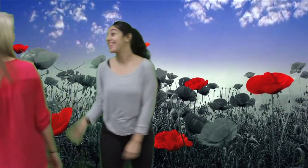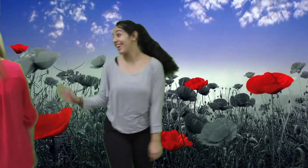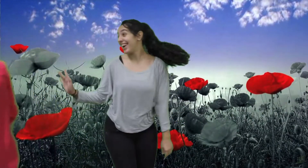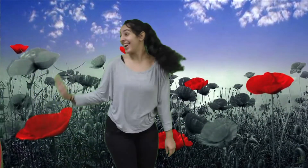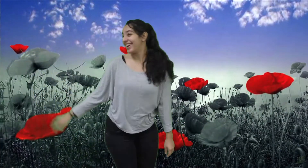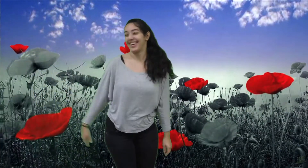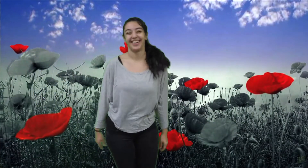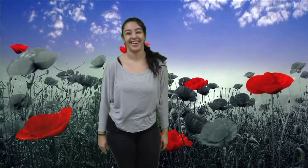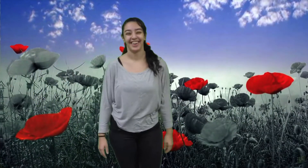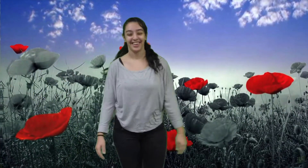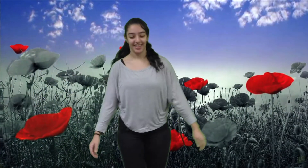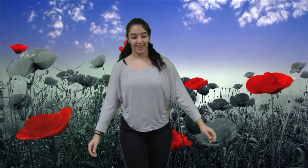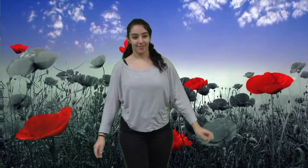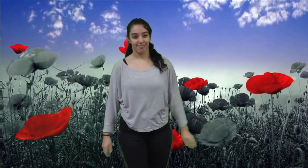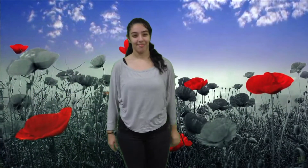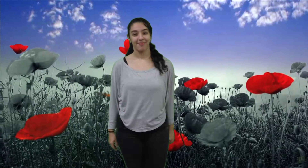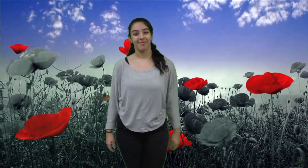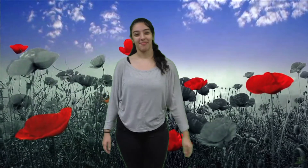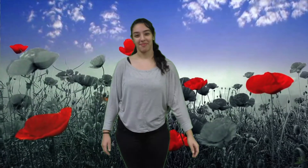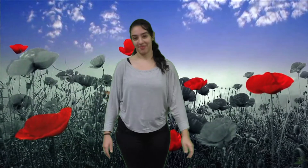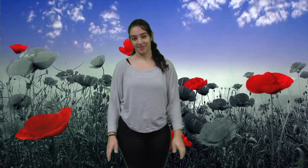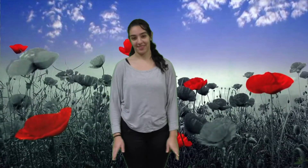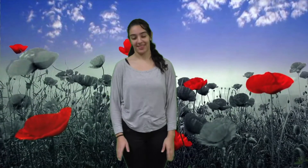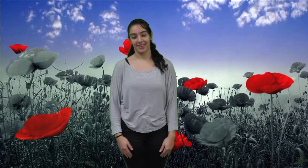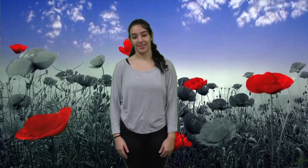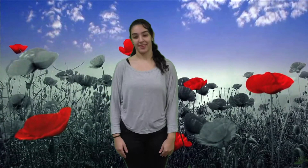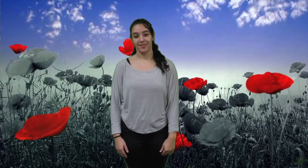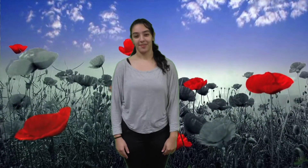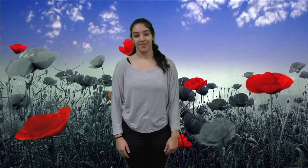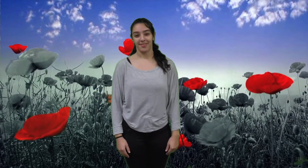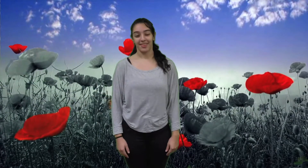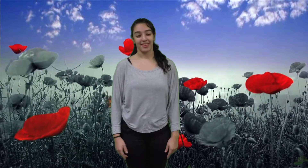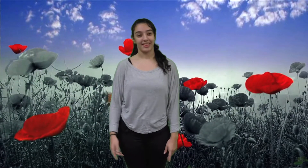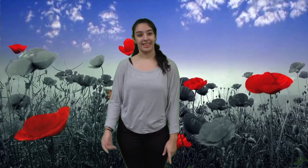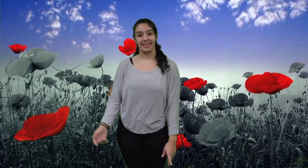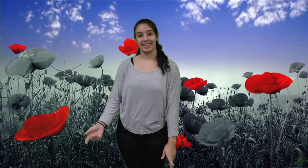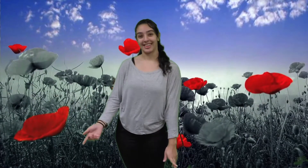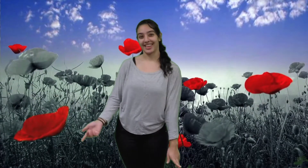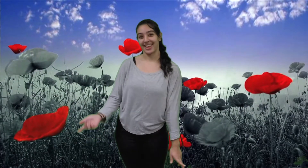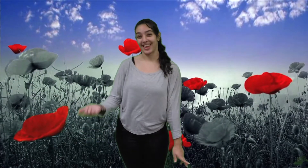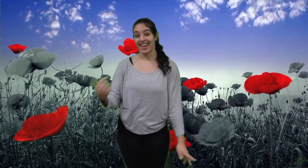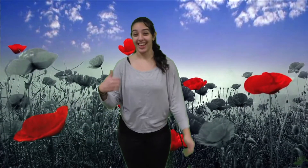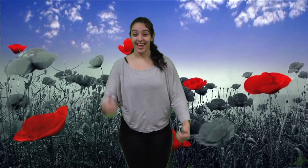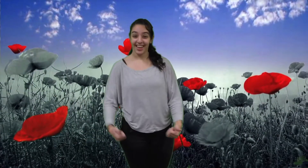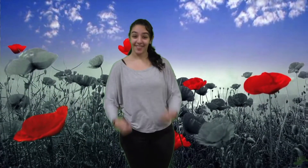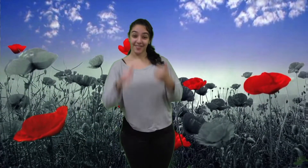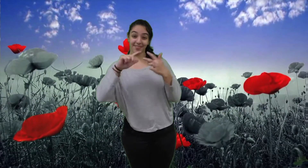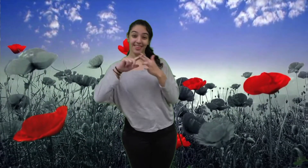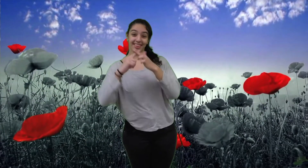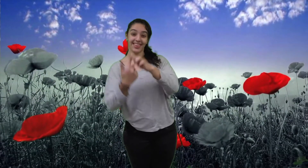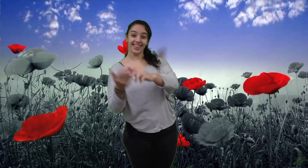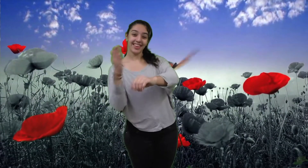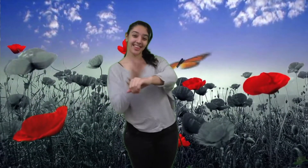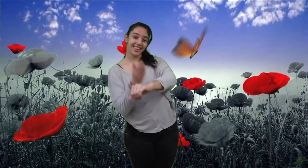are looking up